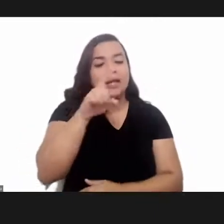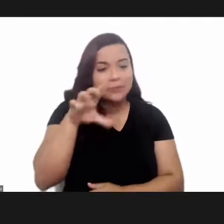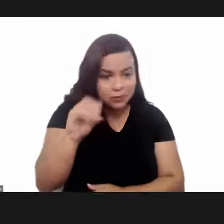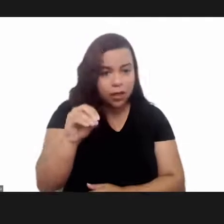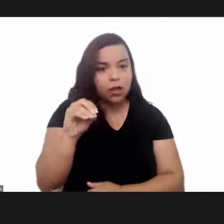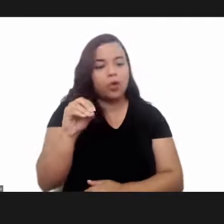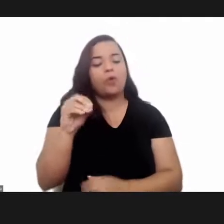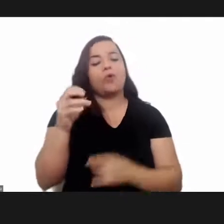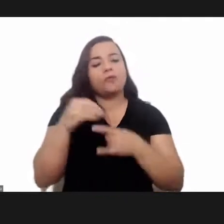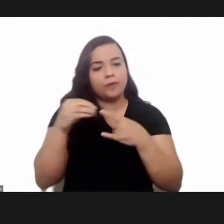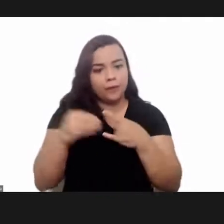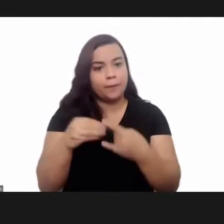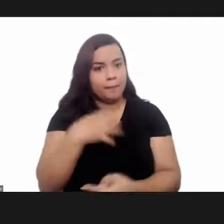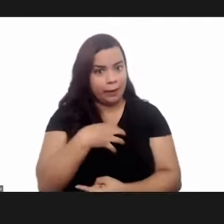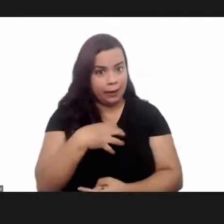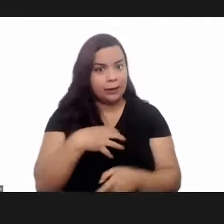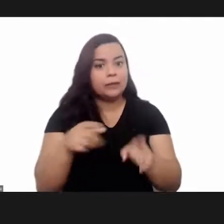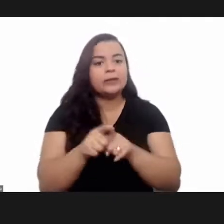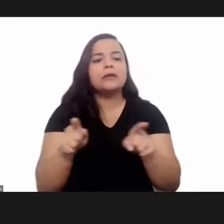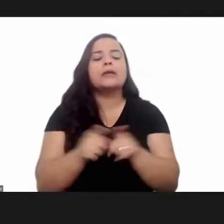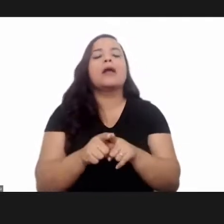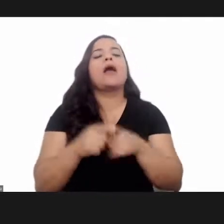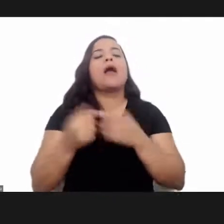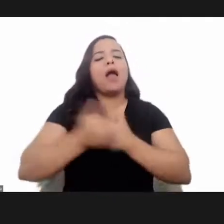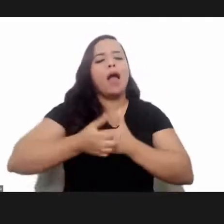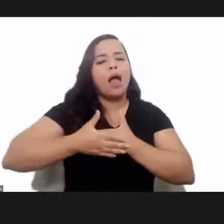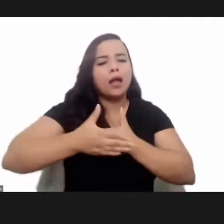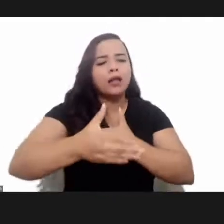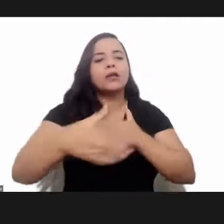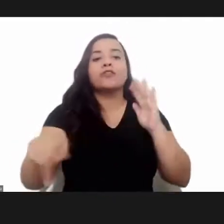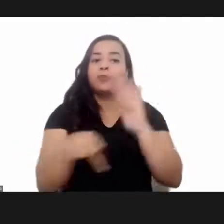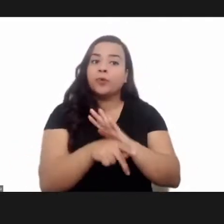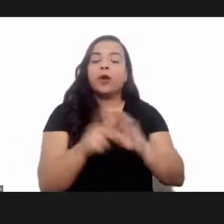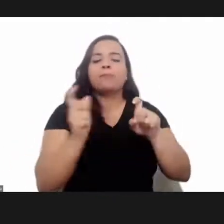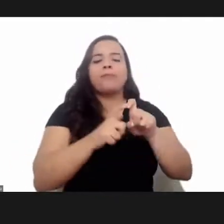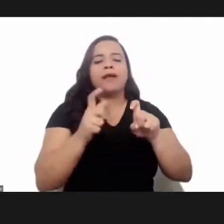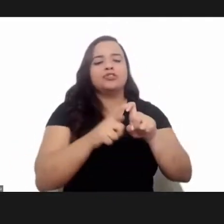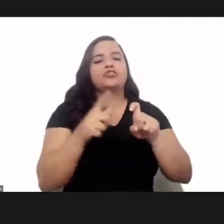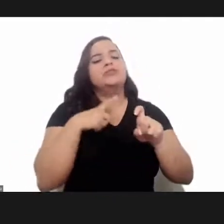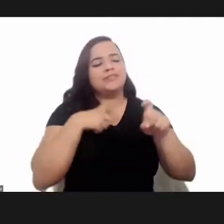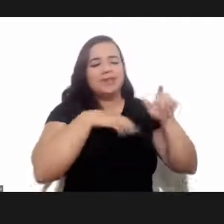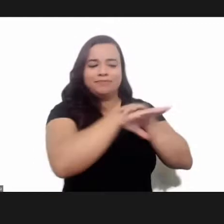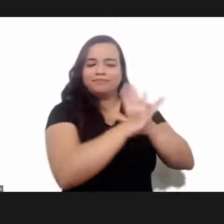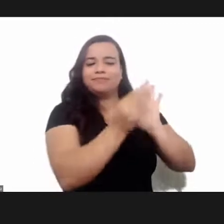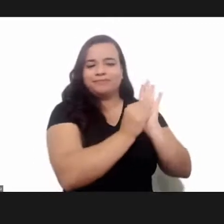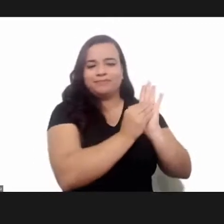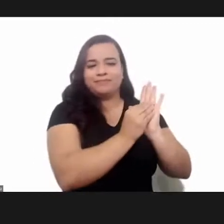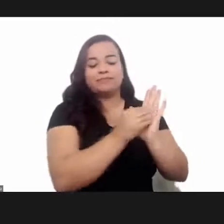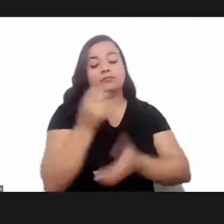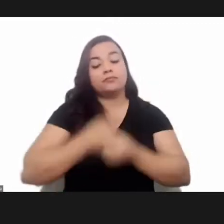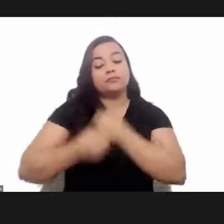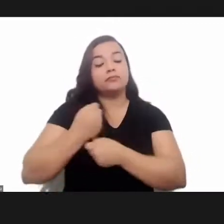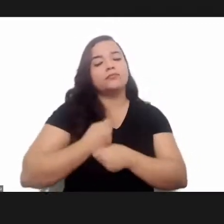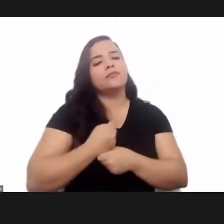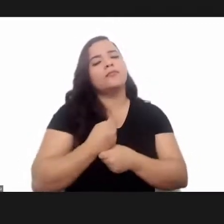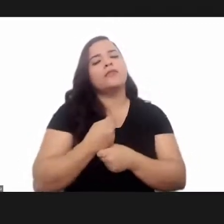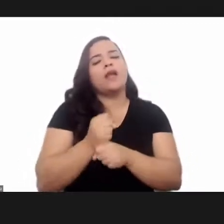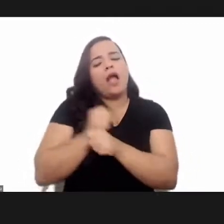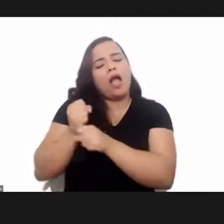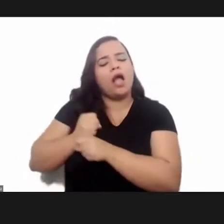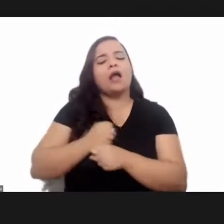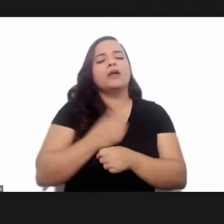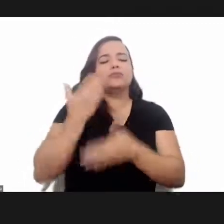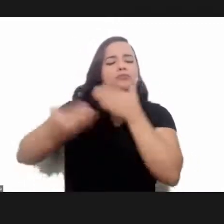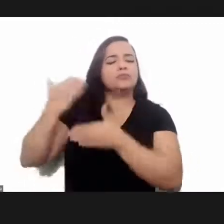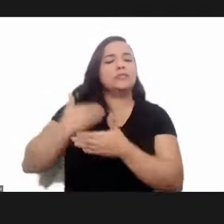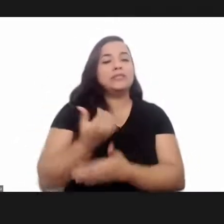also in the Brazilian Archives of Medicine. In the 1960s her studies were consolidated on the different